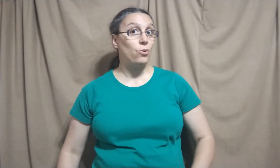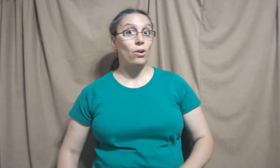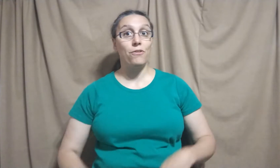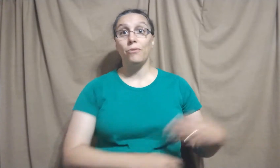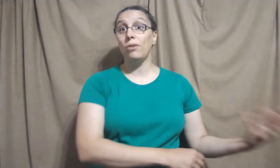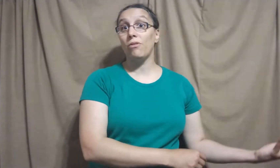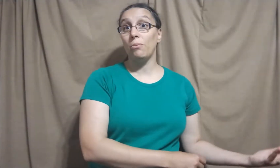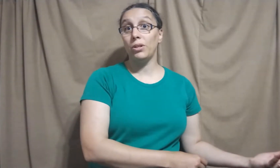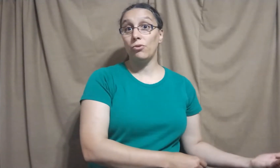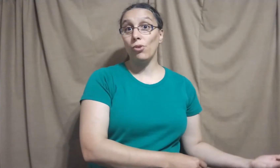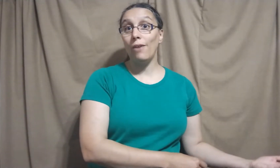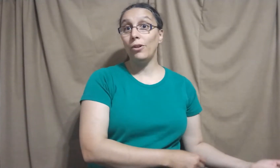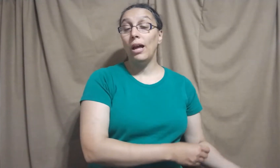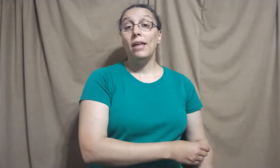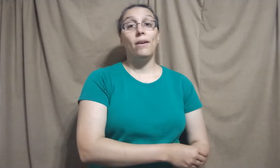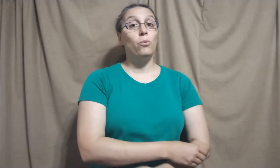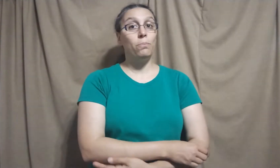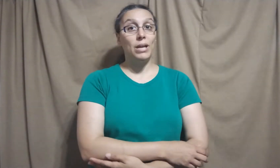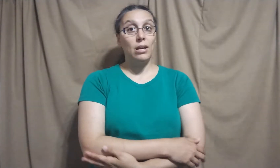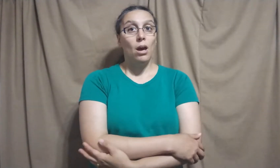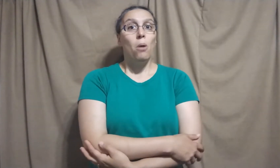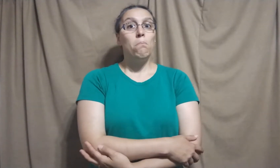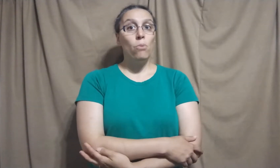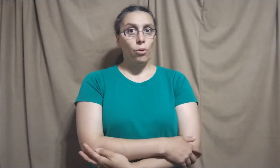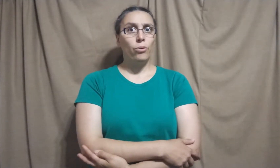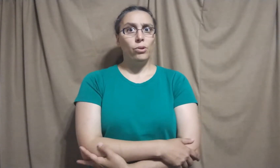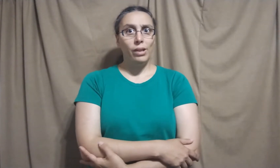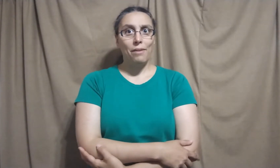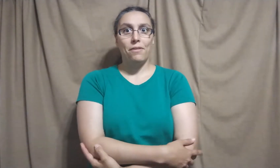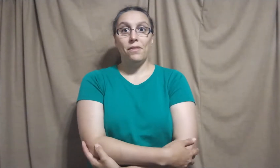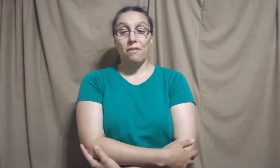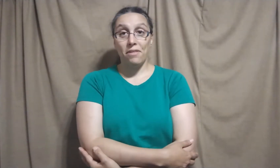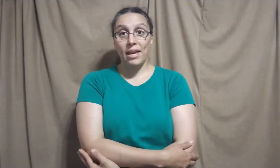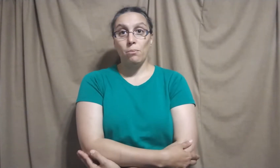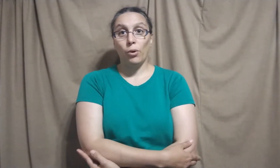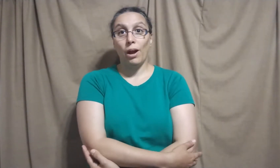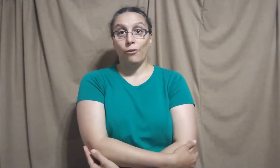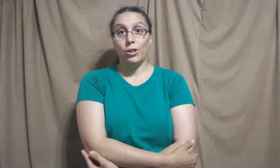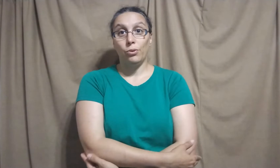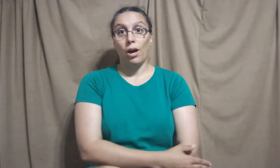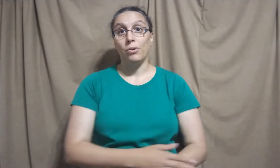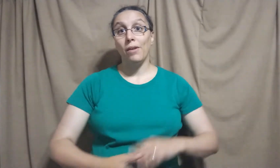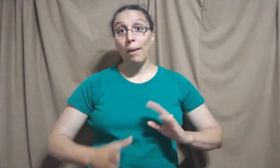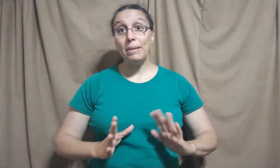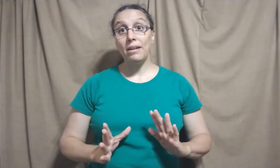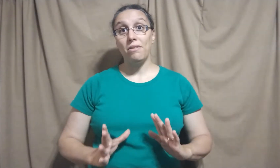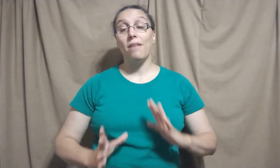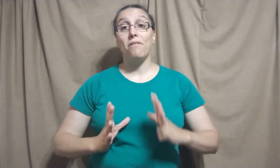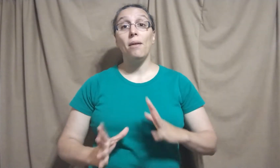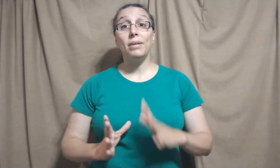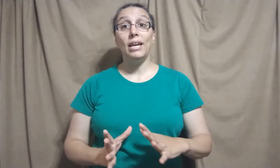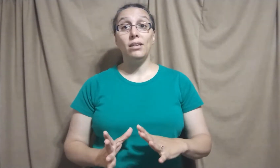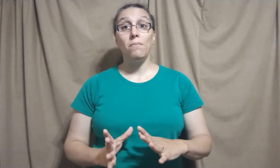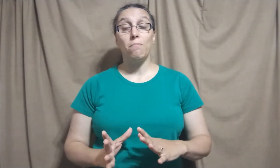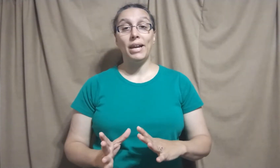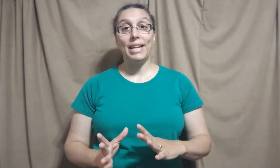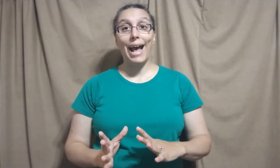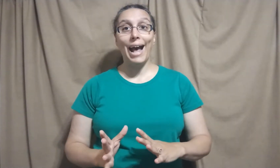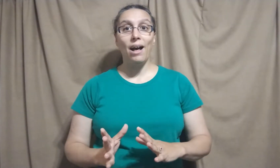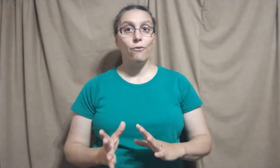you can also use them when you travel. They will be more or less the same wherever you go. Now that being said, some kingdoms might have